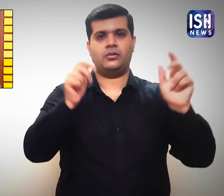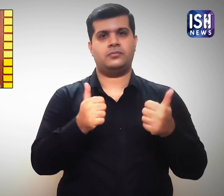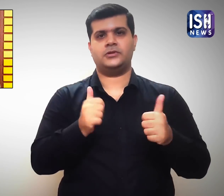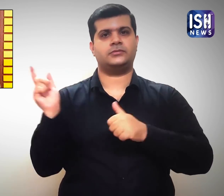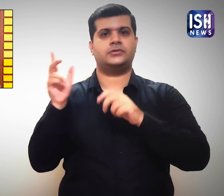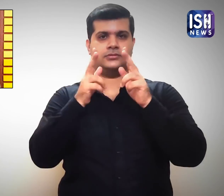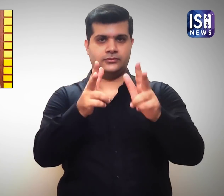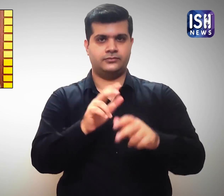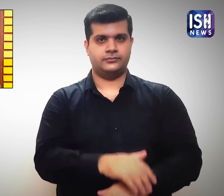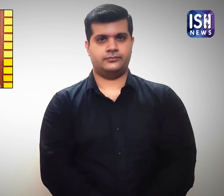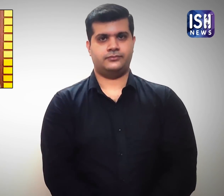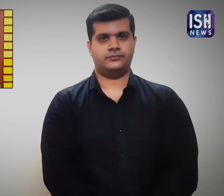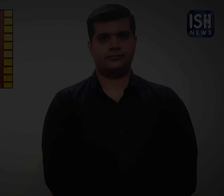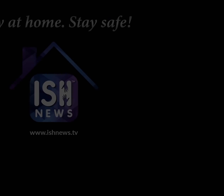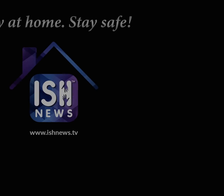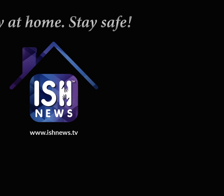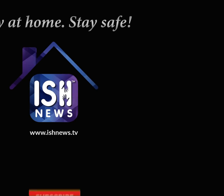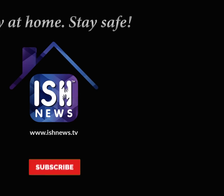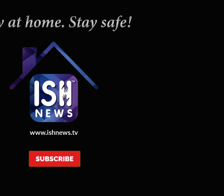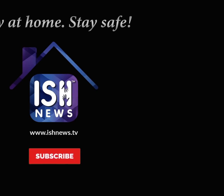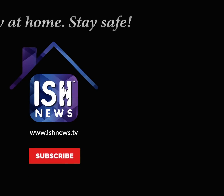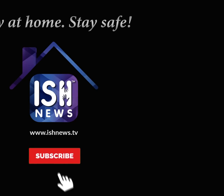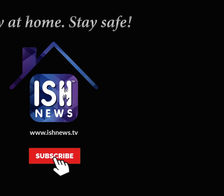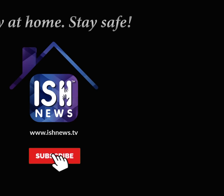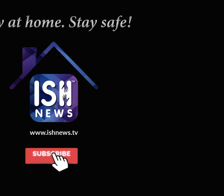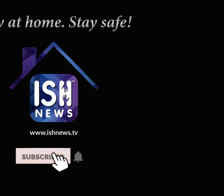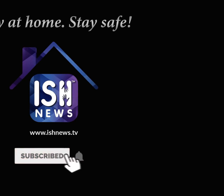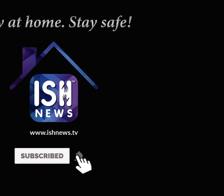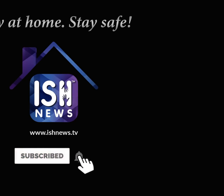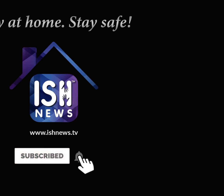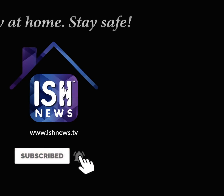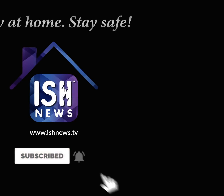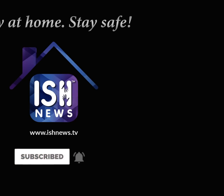years? phases phases things Because the.gentle